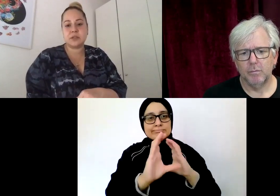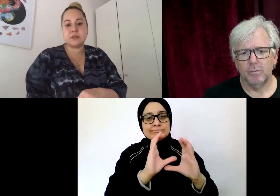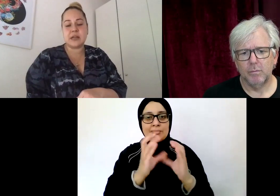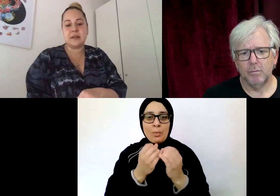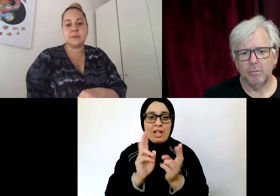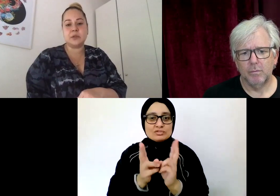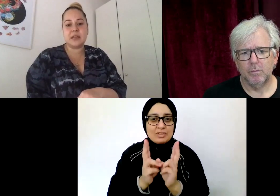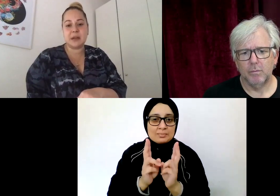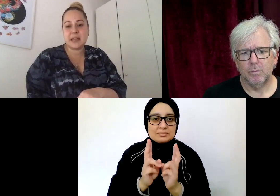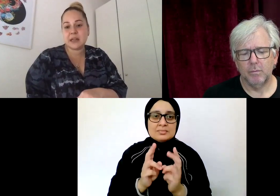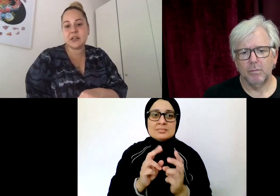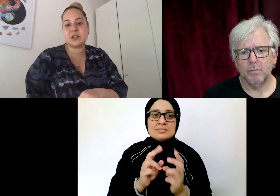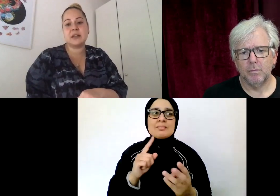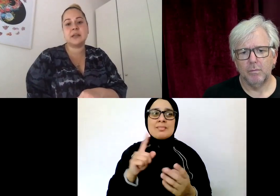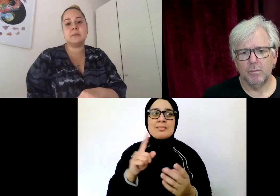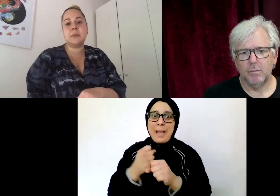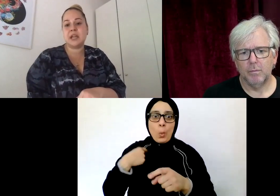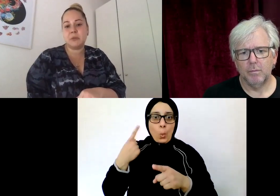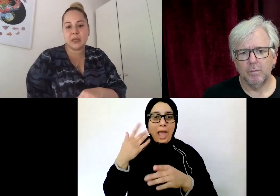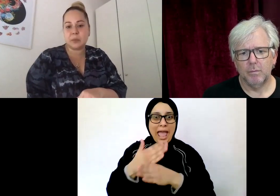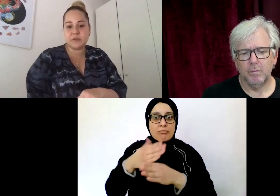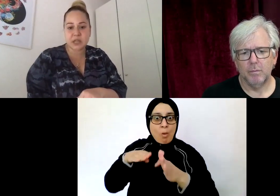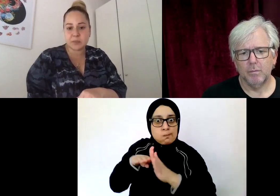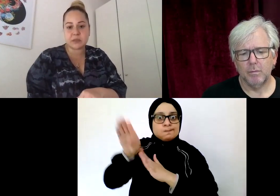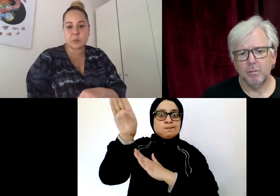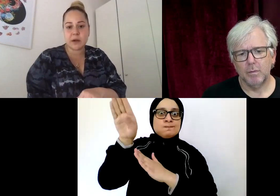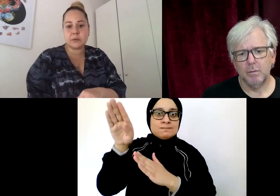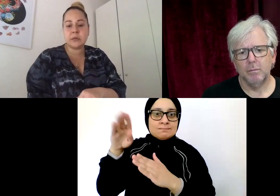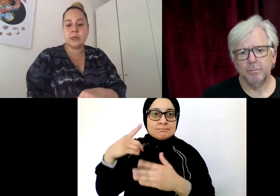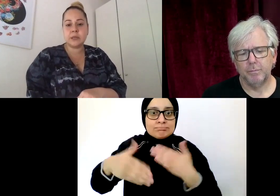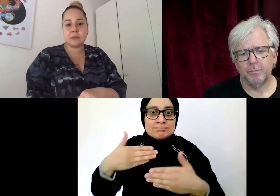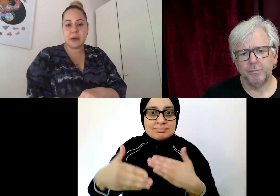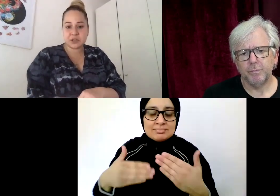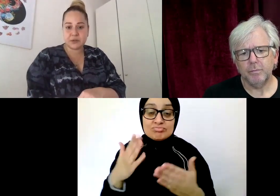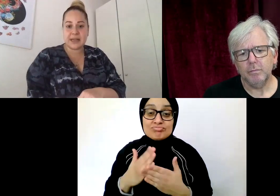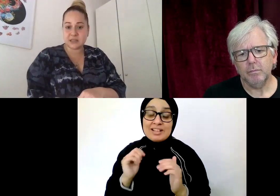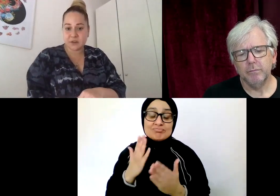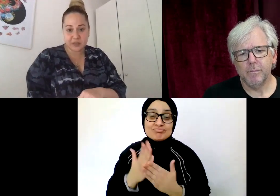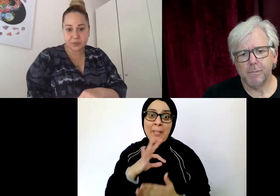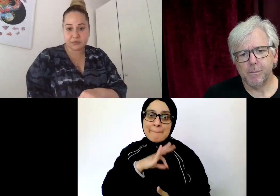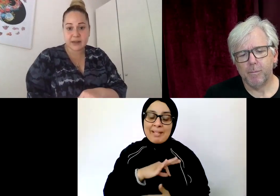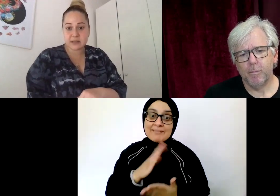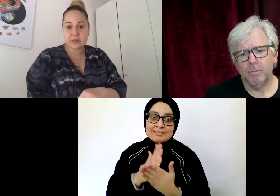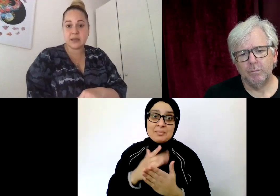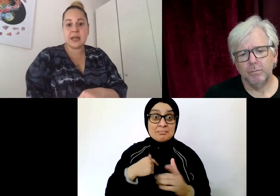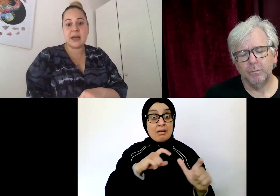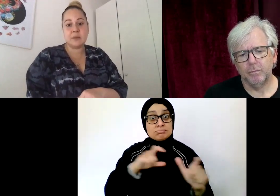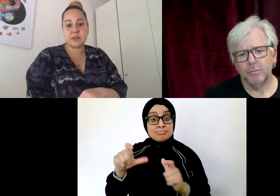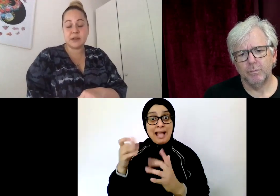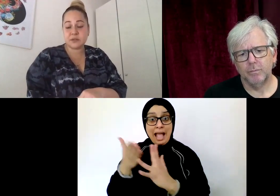interpreters looking at my English, I can meet hearing people with interpreters as well. So my career has definitely progressed.